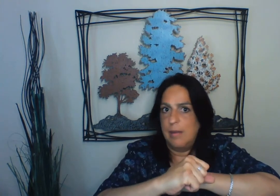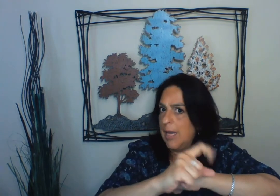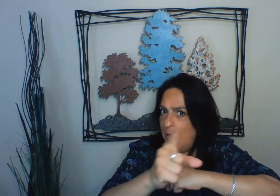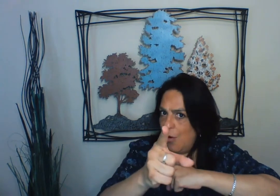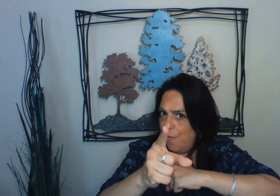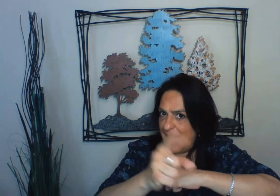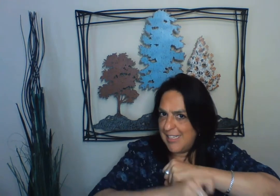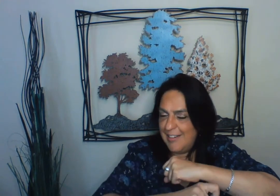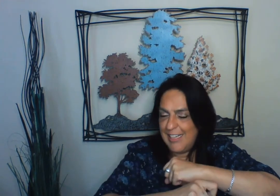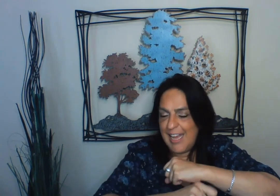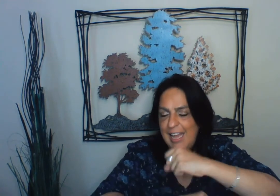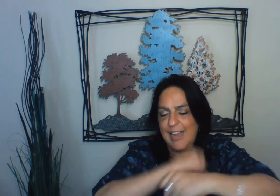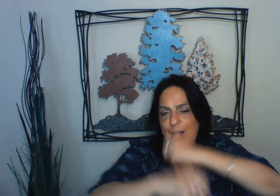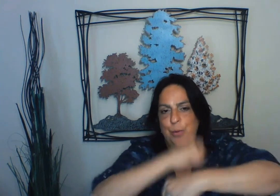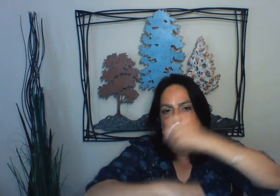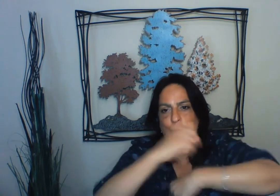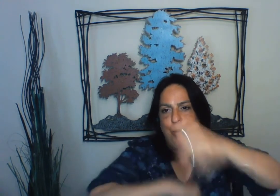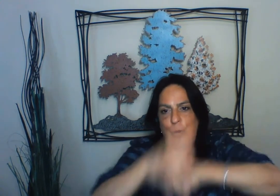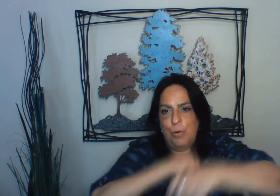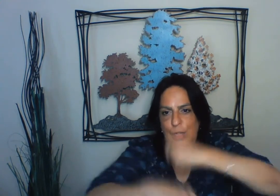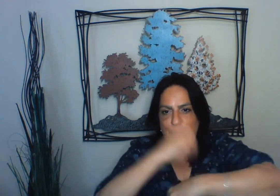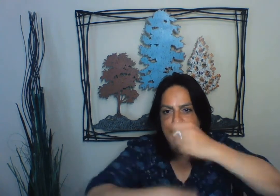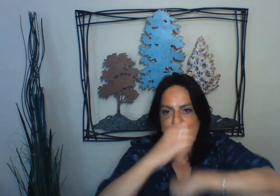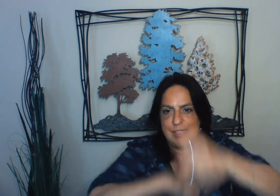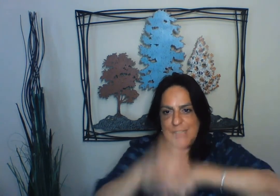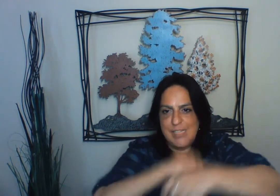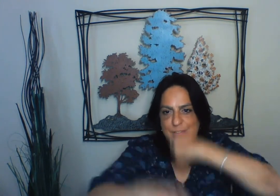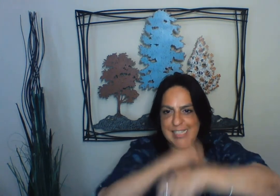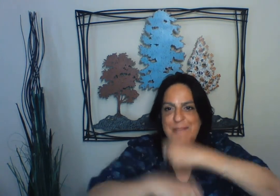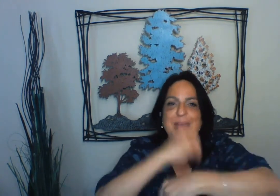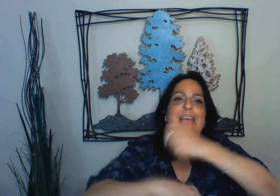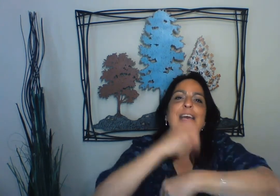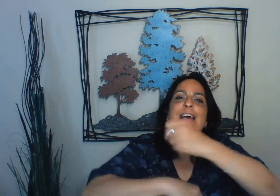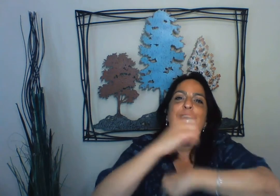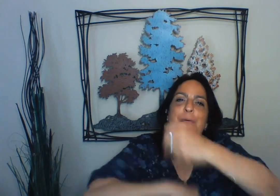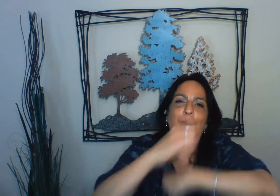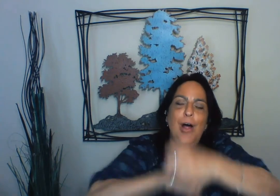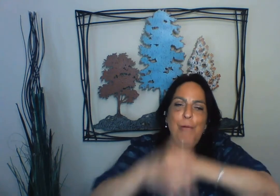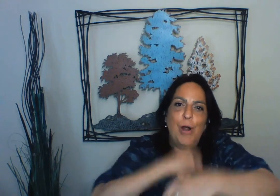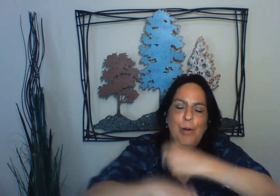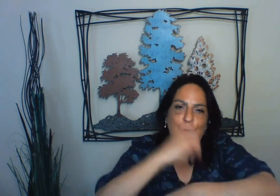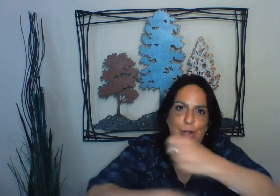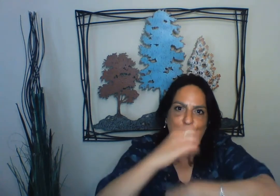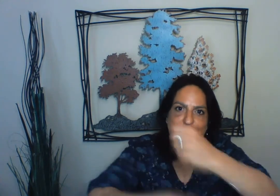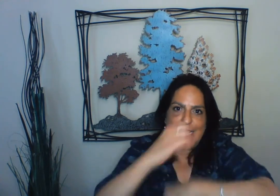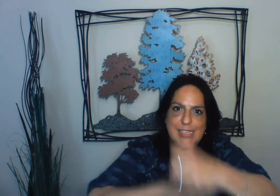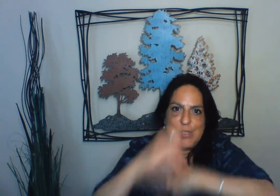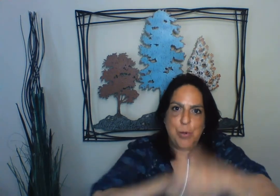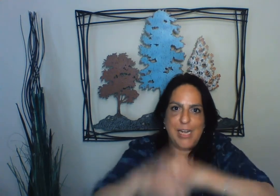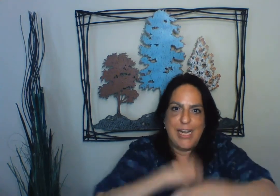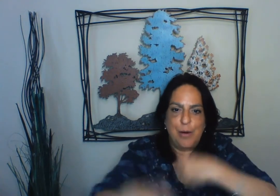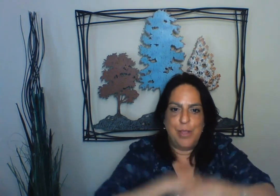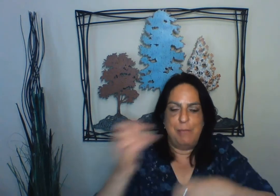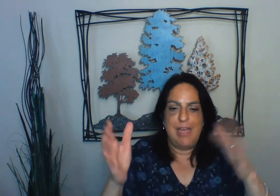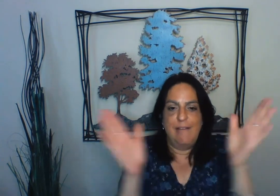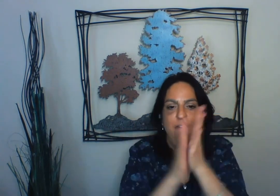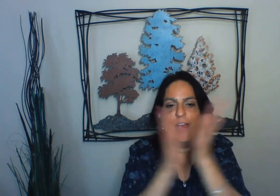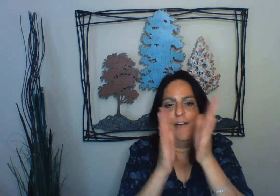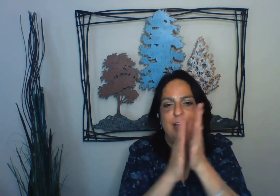Can you go faster than that? Roll, roll, roll your hands as fast as fast can be. Roll, roll, roll your hands. Do it now with me. Very